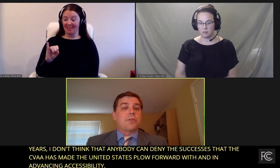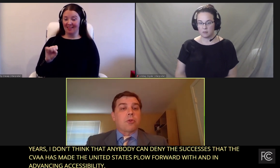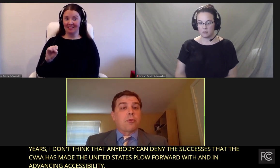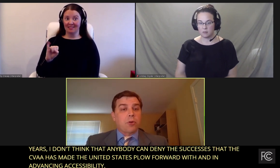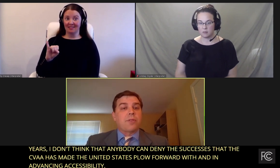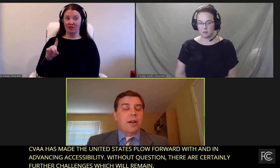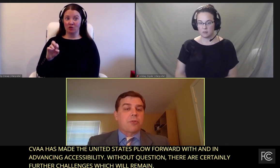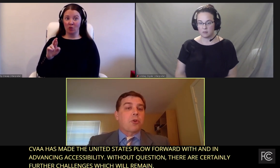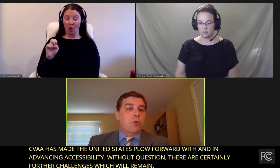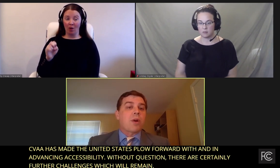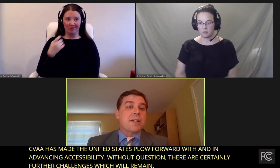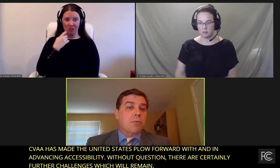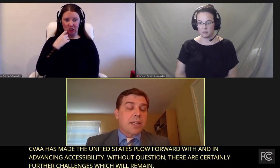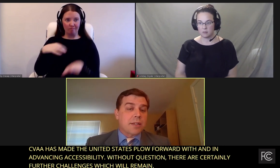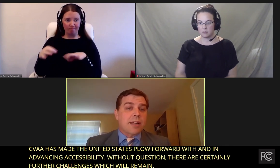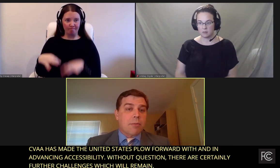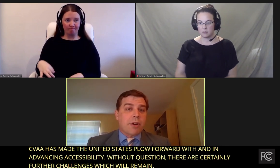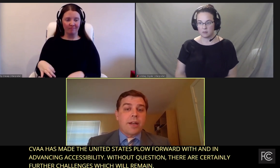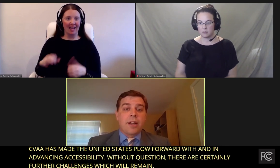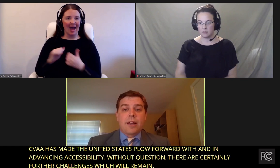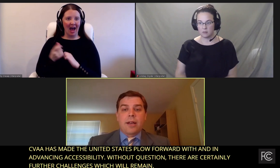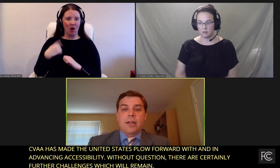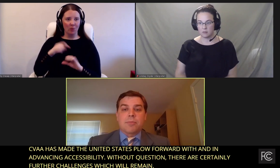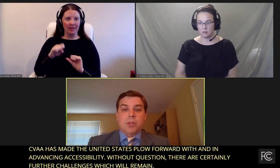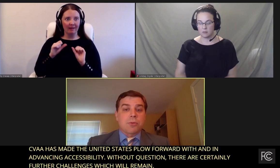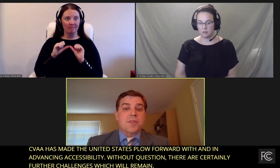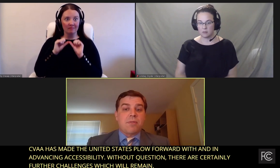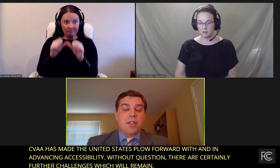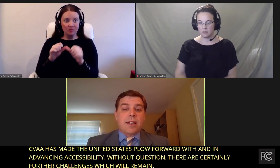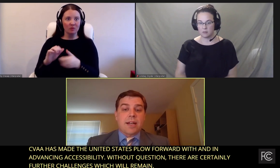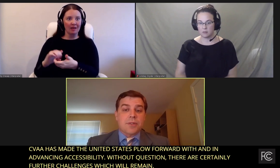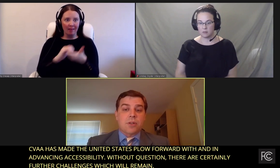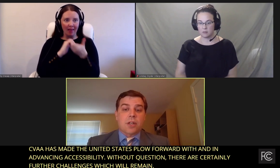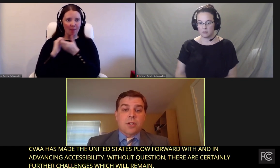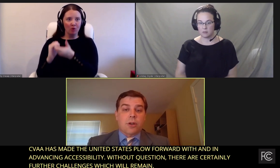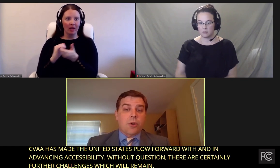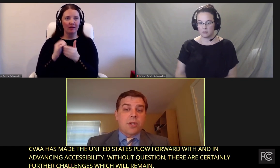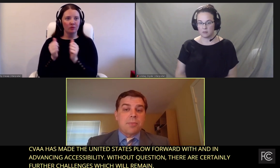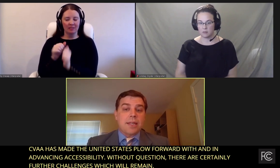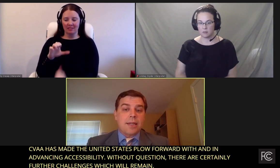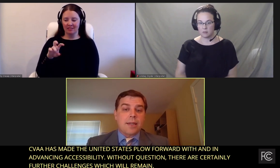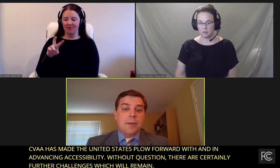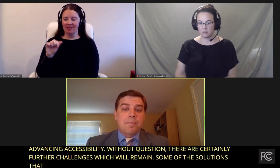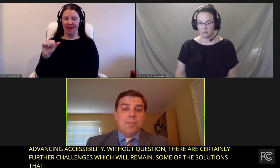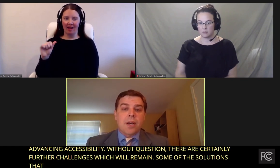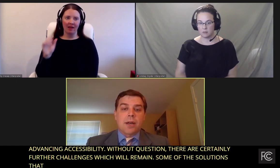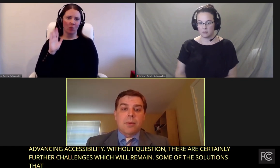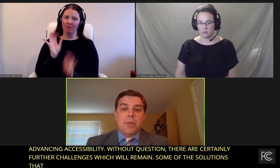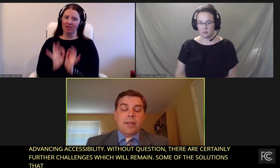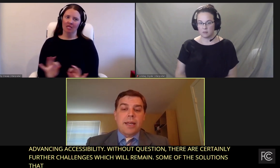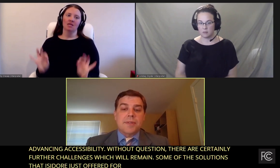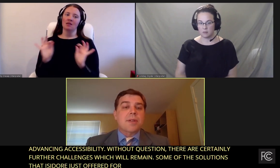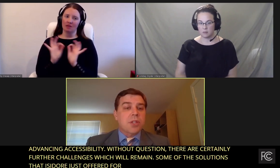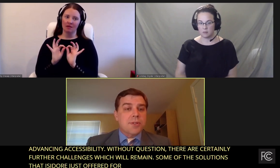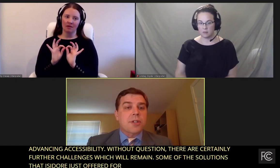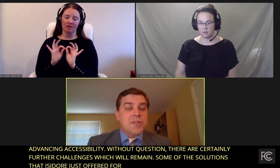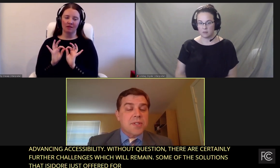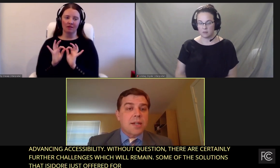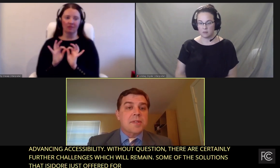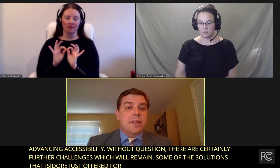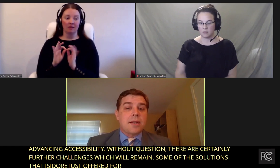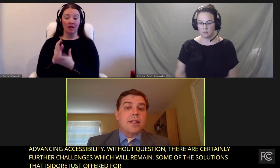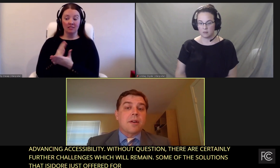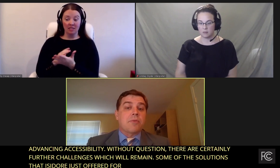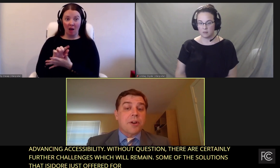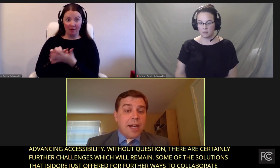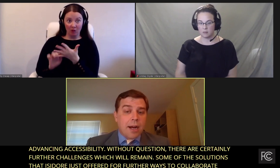for further ways that we can collaborate through the CVAA construct are going to be key. And some of those are